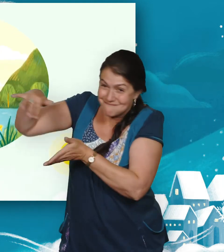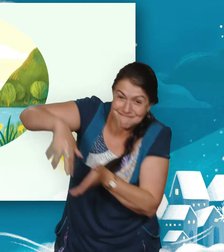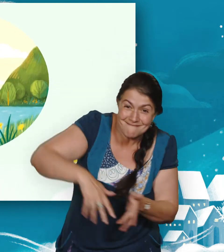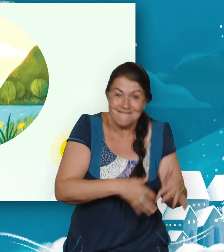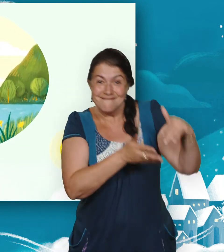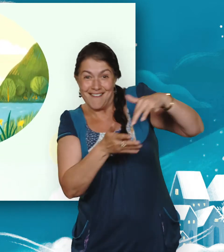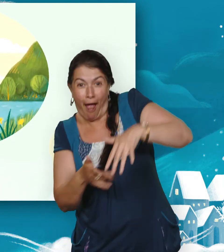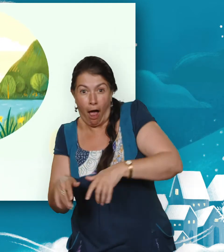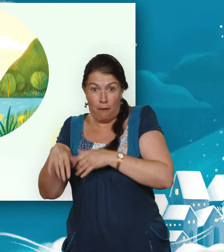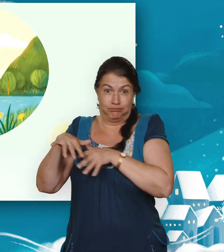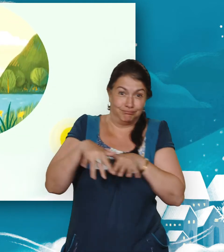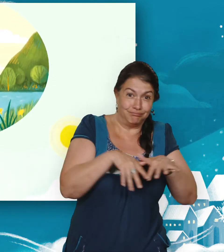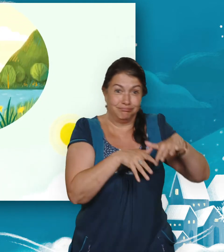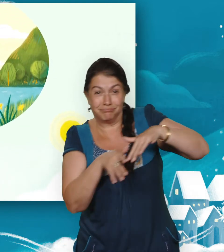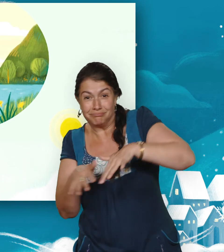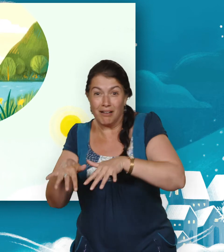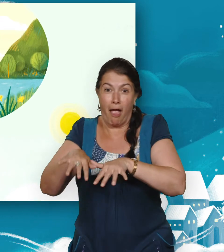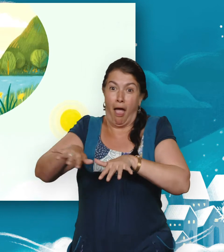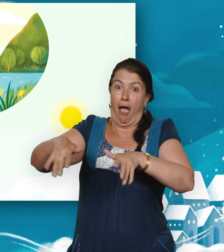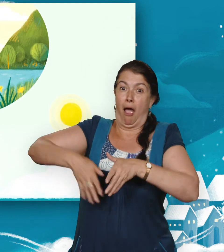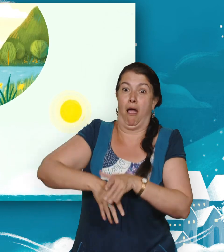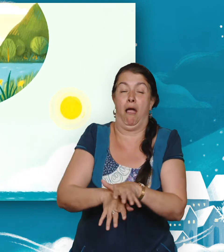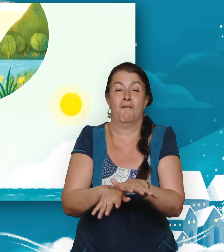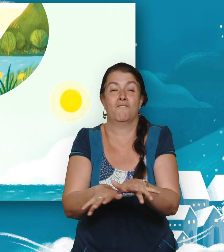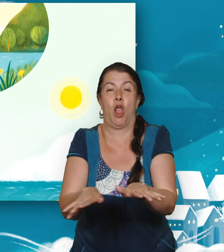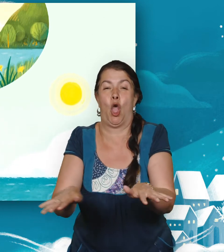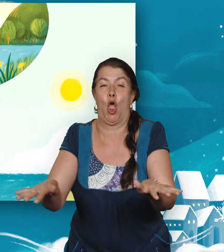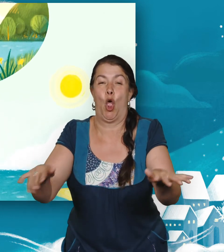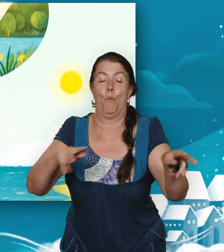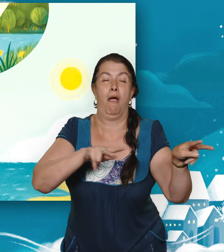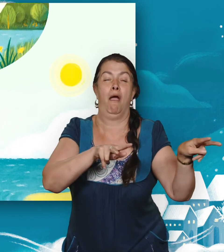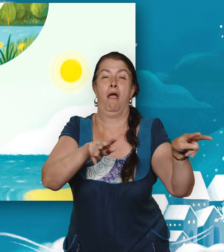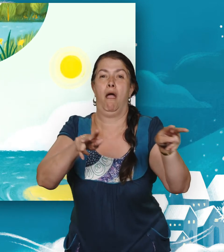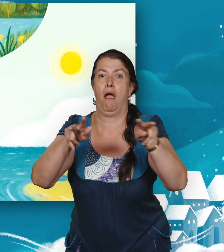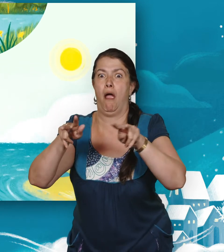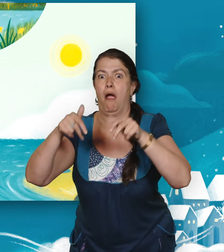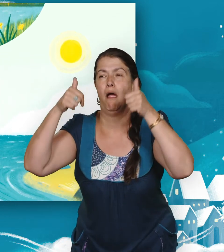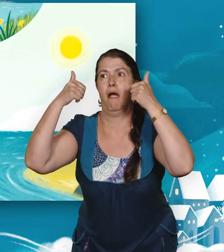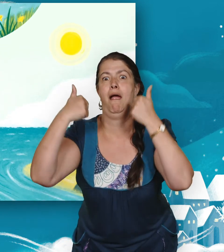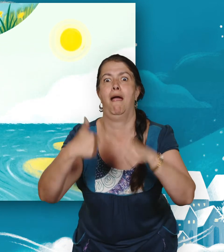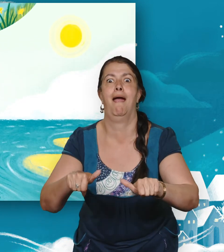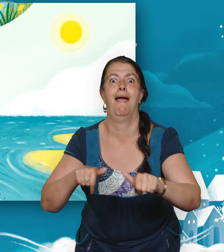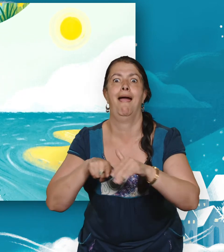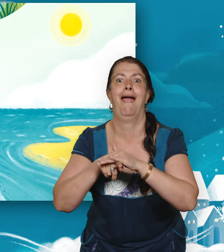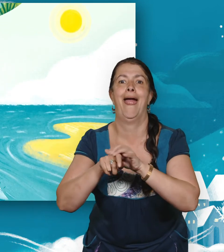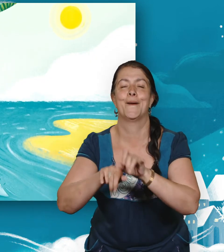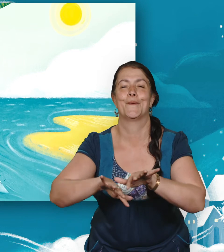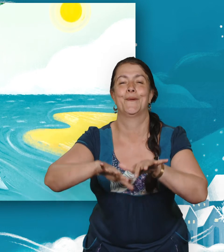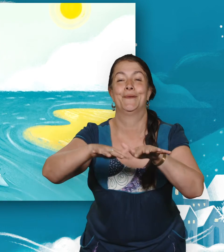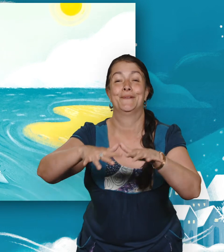Then down the long miles of the river she goes, and so, as it widens, on she flows. With such fearless strength,